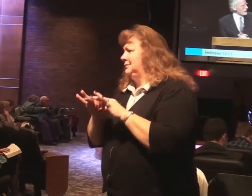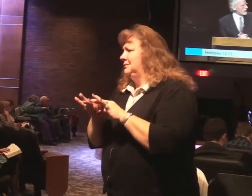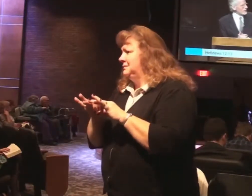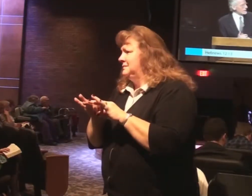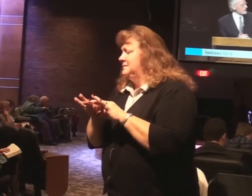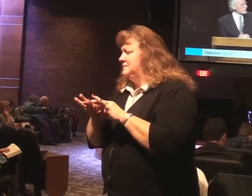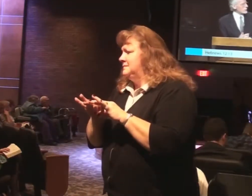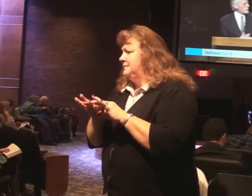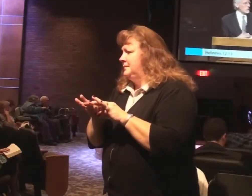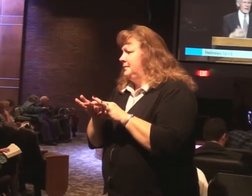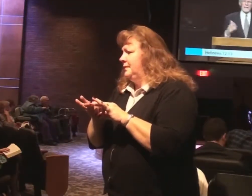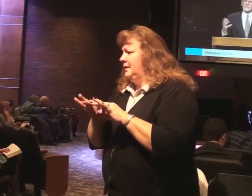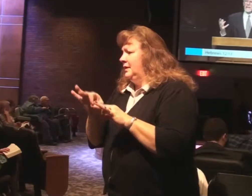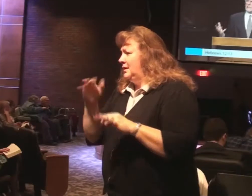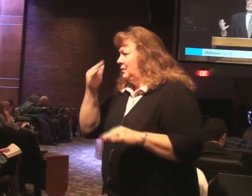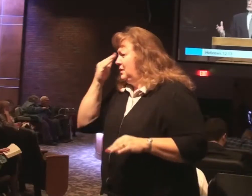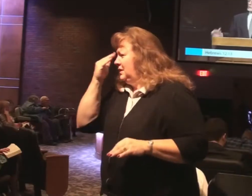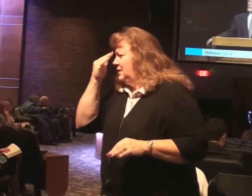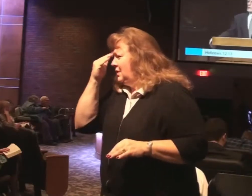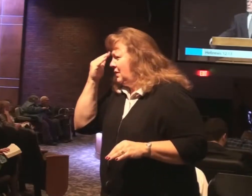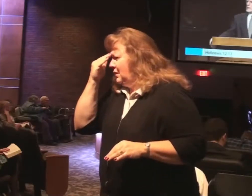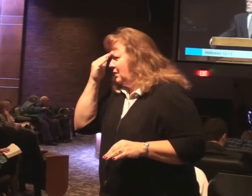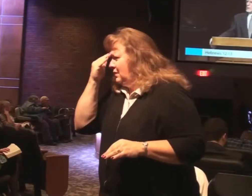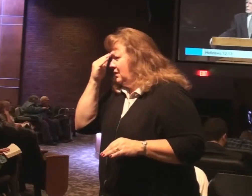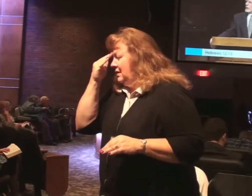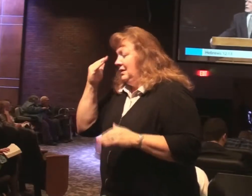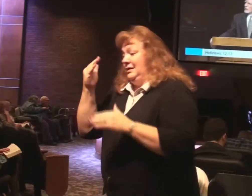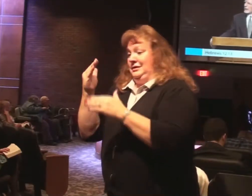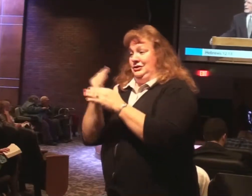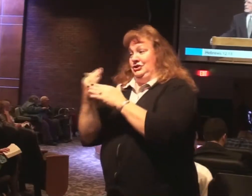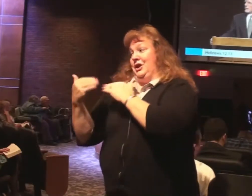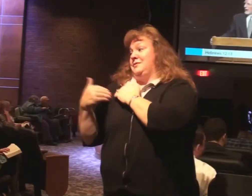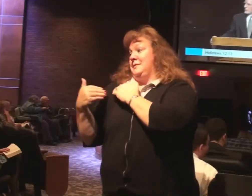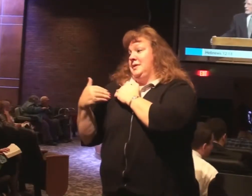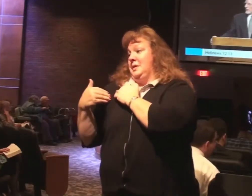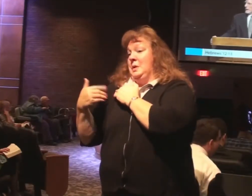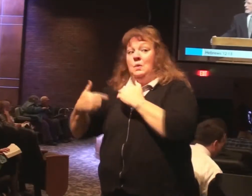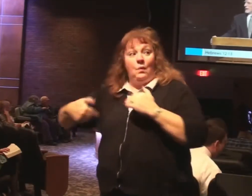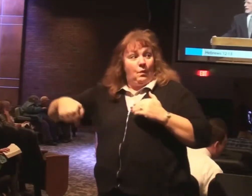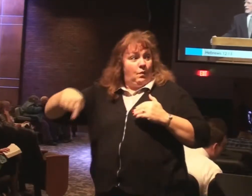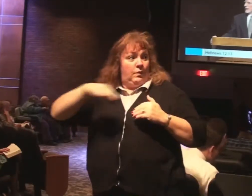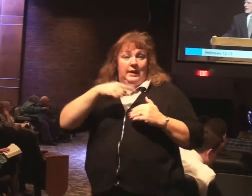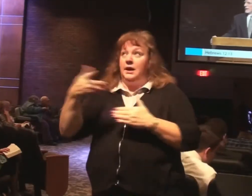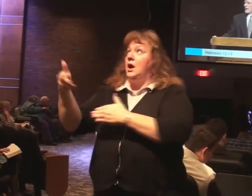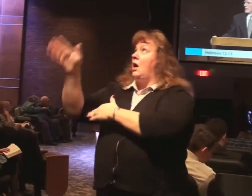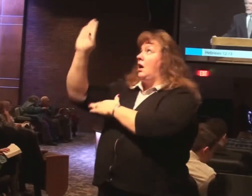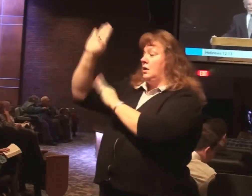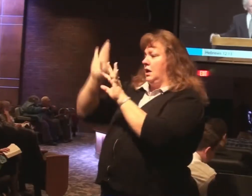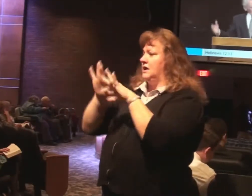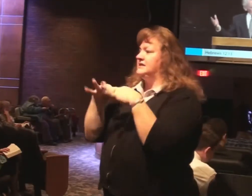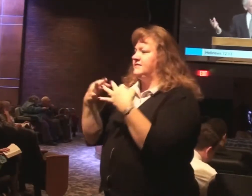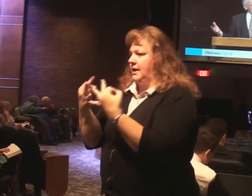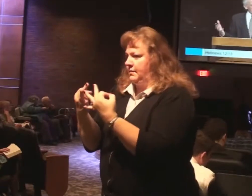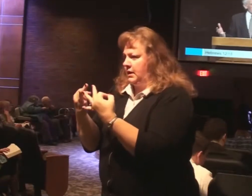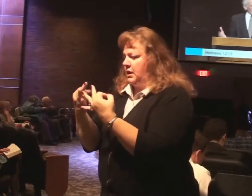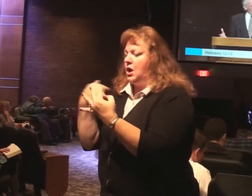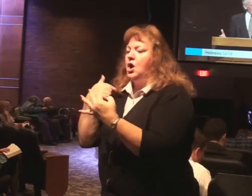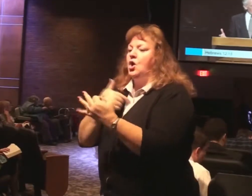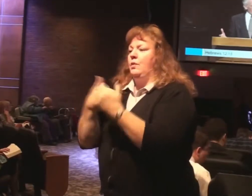That we realize that mutual responsibility. We are God's family. We are responsible for one another.